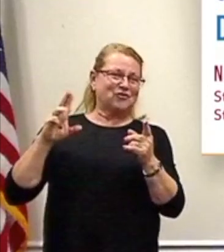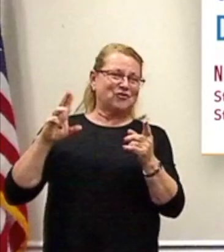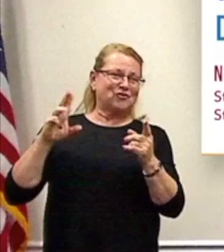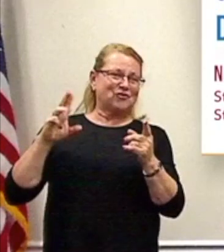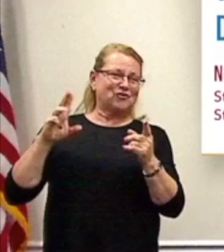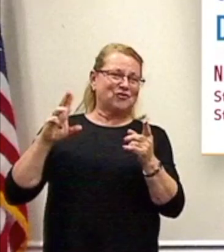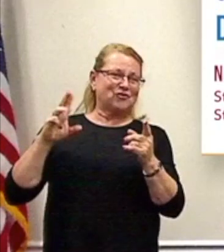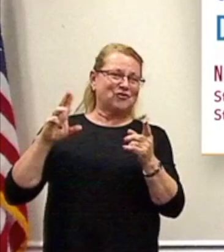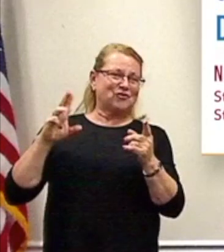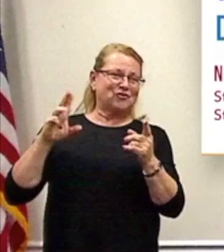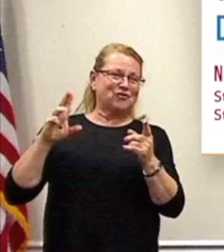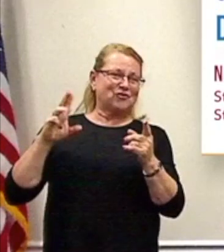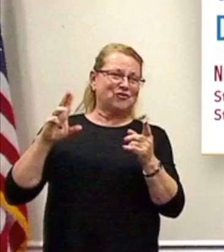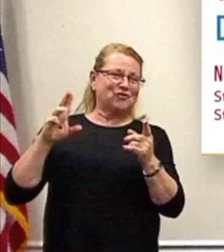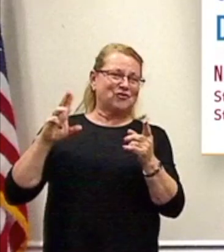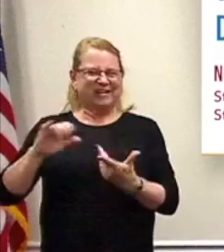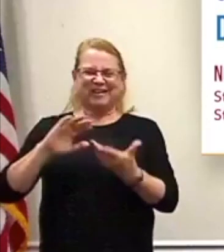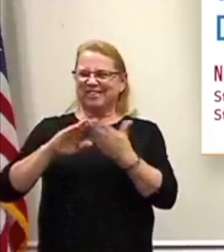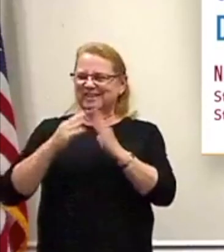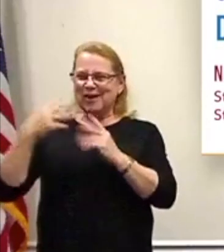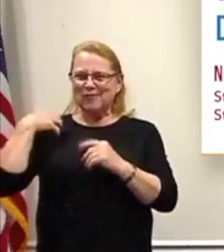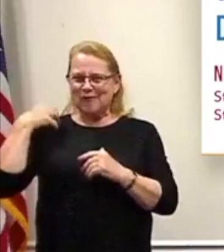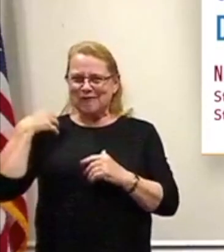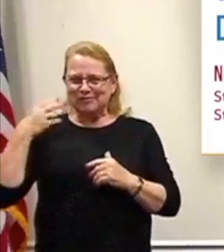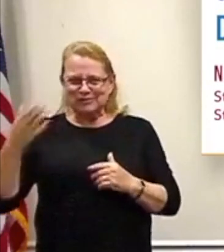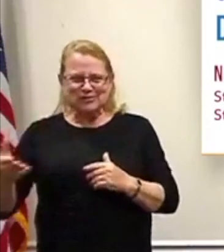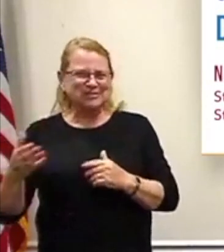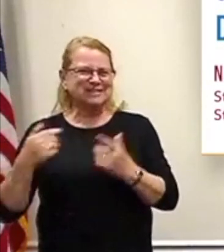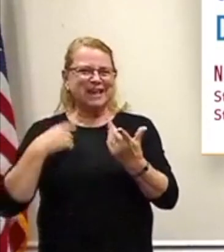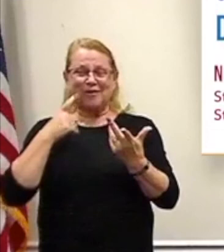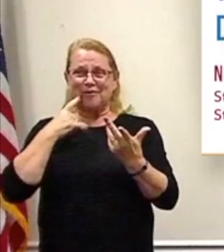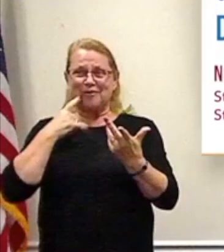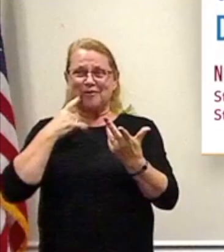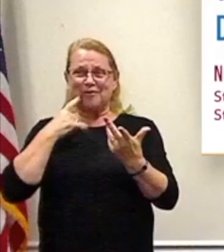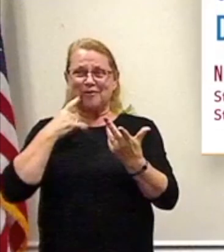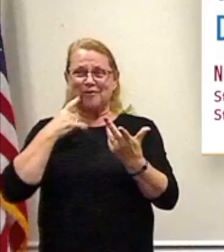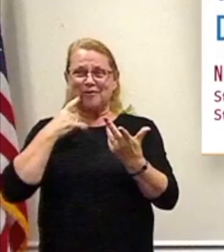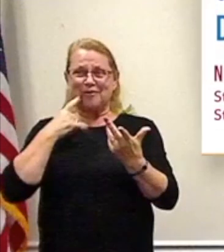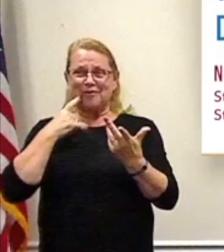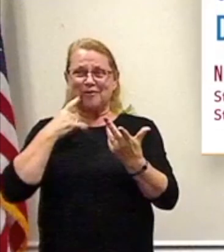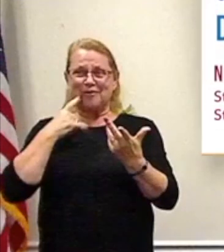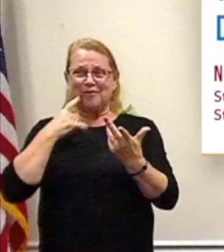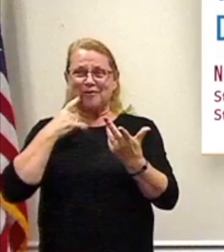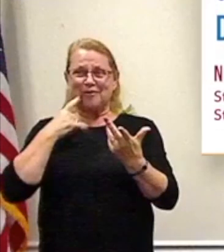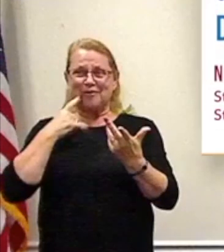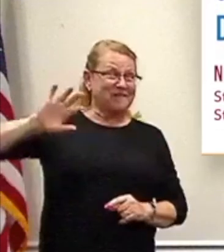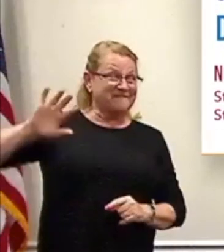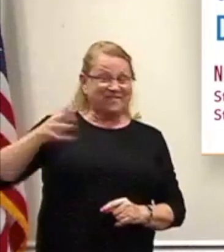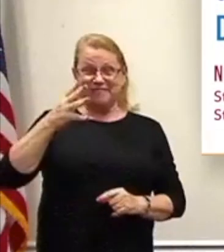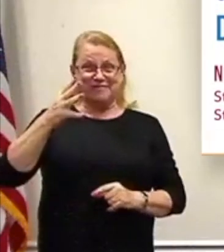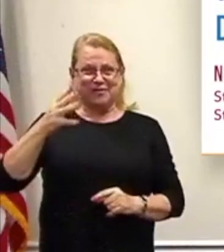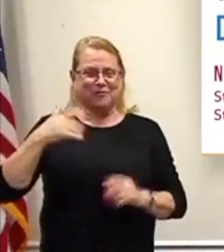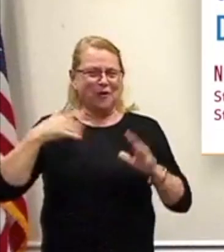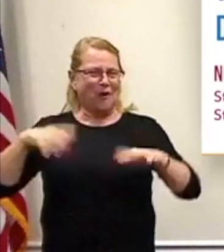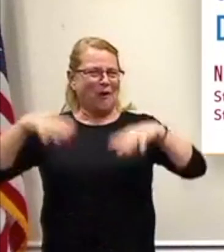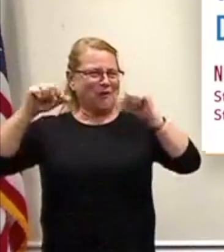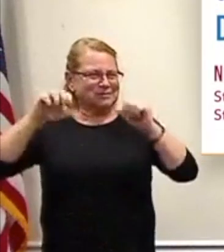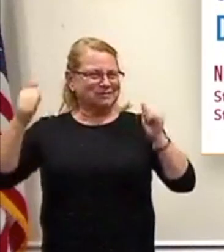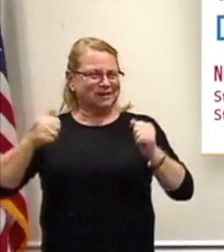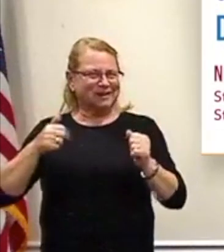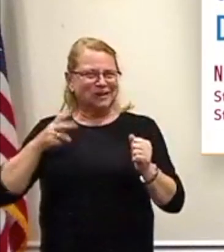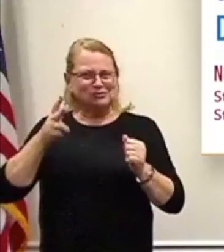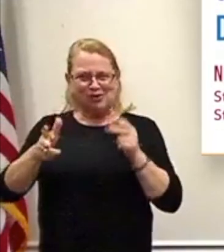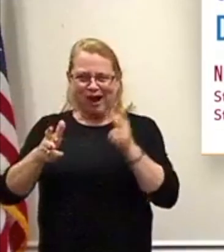and the town officers there in Stanford wanted us to come out to Stanford. So on November the 5th, we're hosting another drive-in bingo.